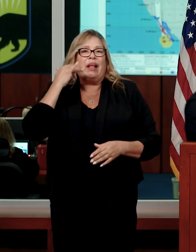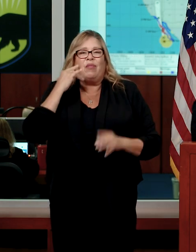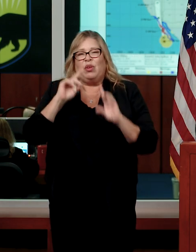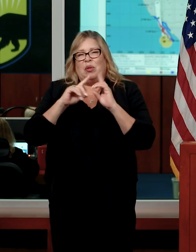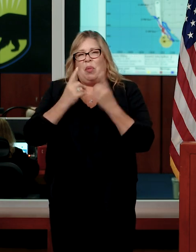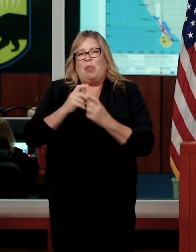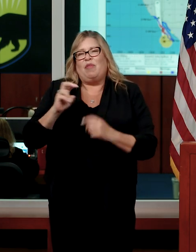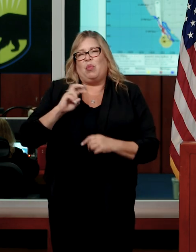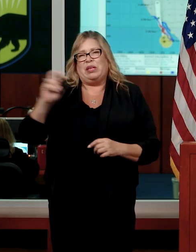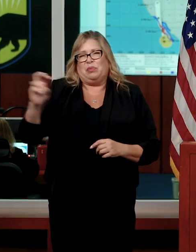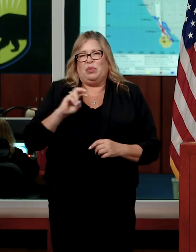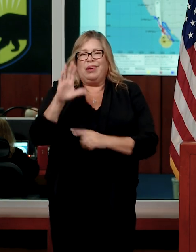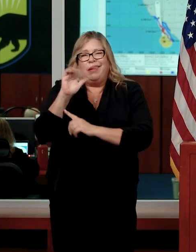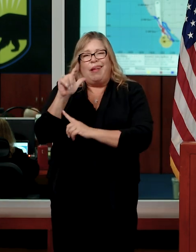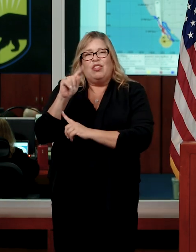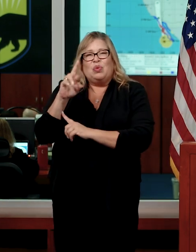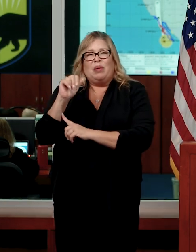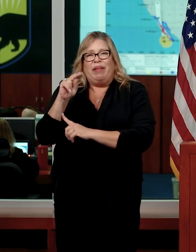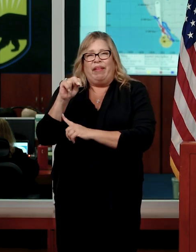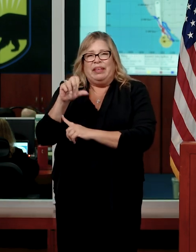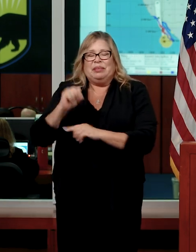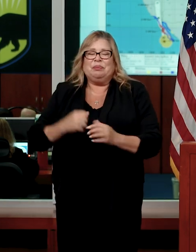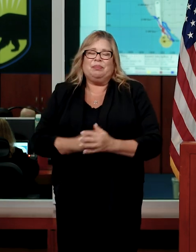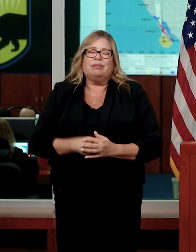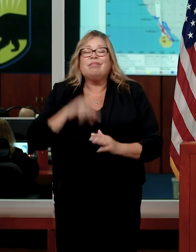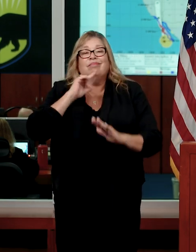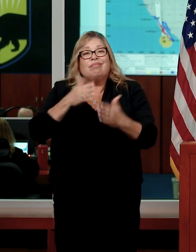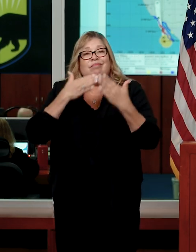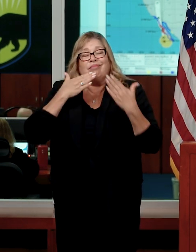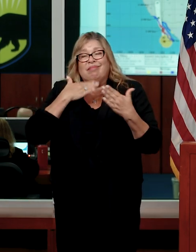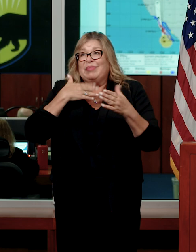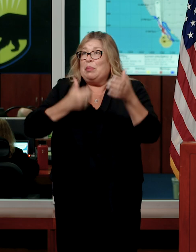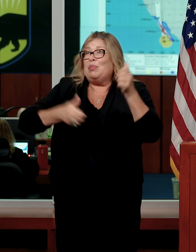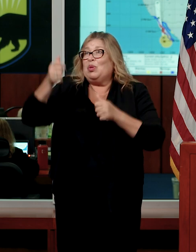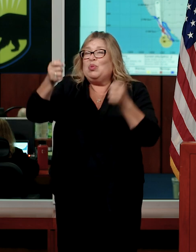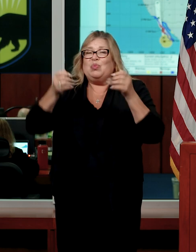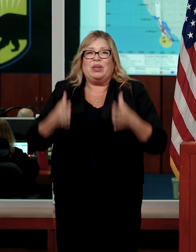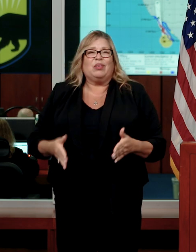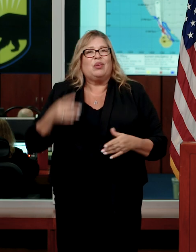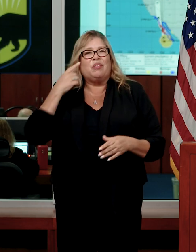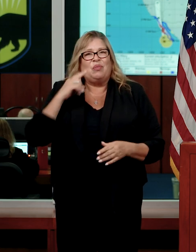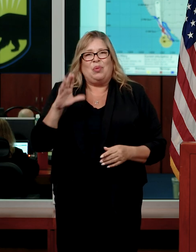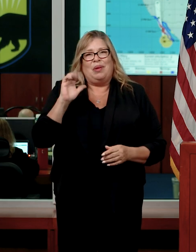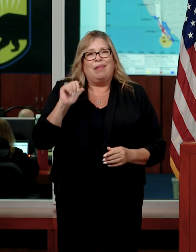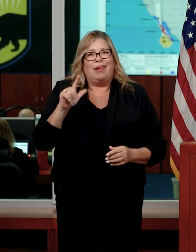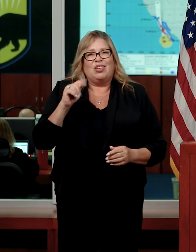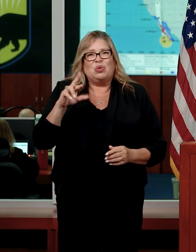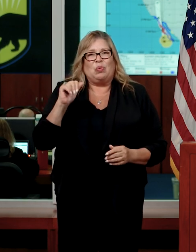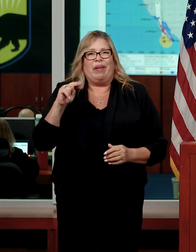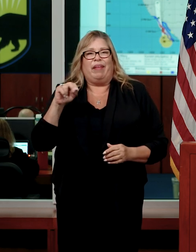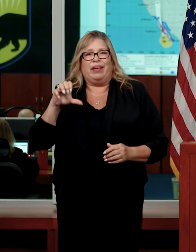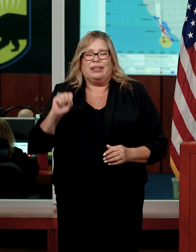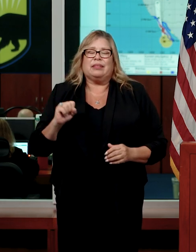Thank you, Director Johnson. Good afternoon. I'm Tony Tavares, the director for the California Department of Transportation, otherwise known as Caltrans.